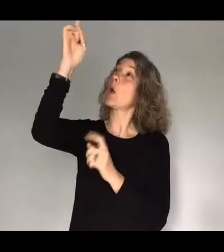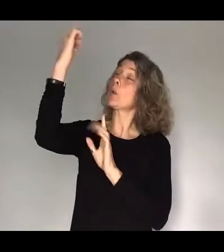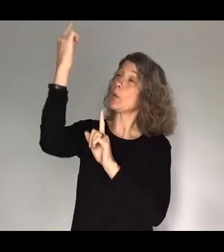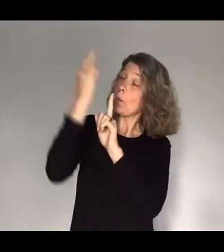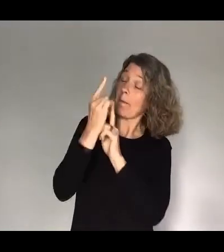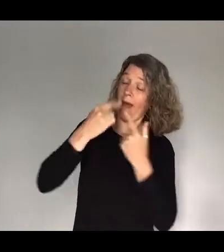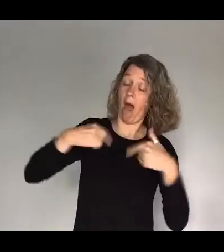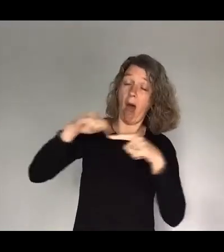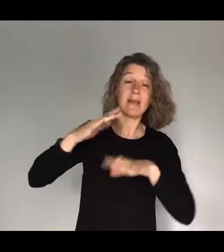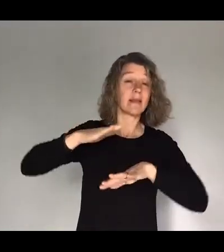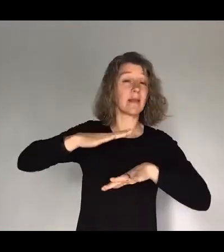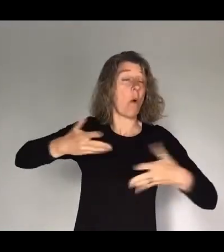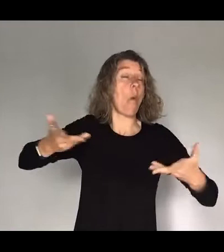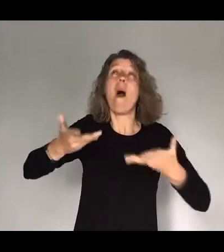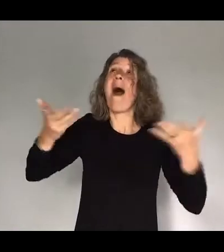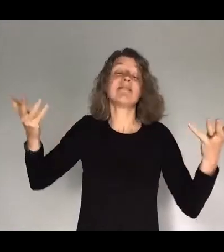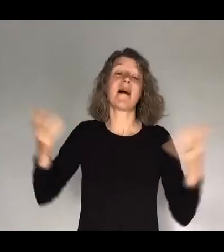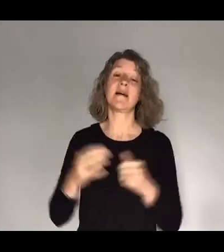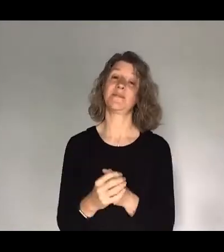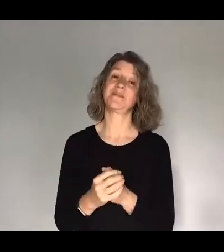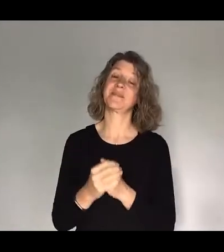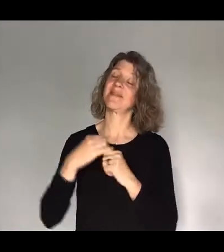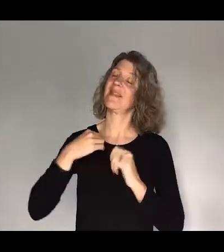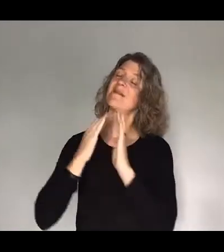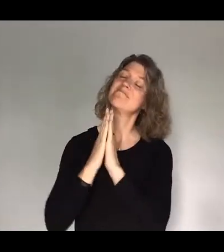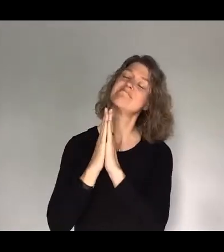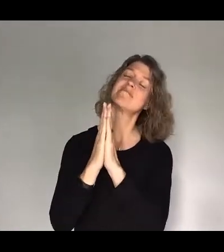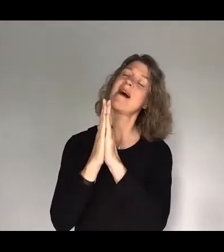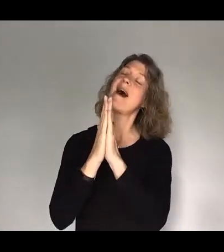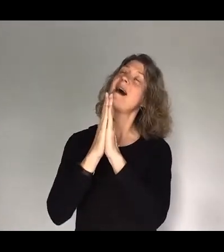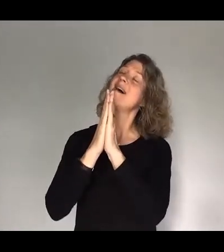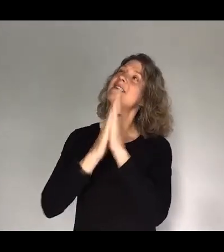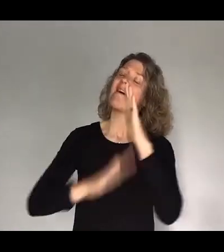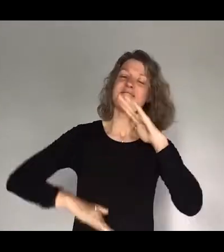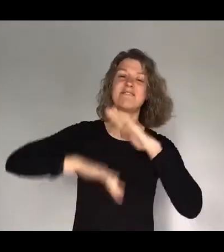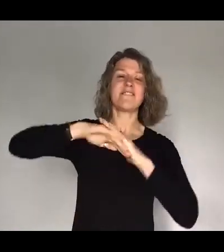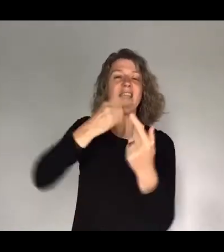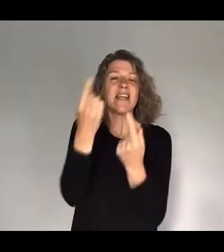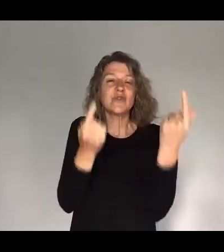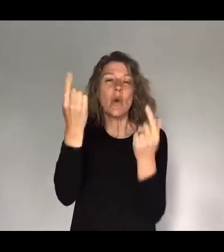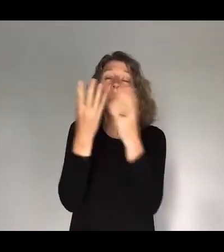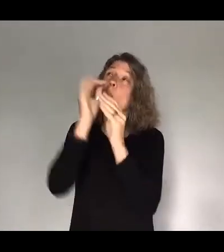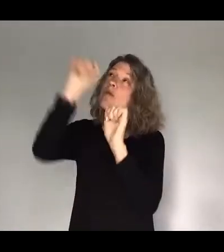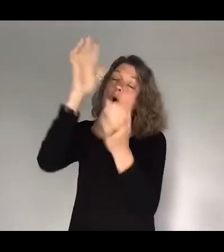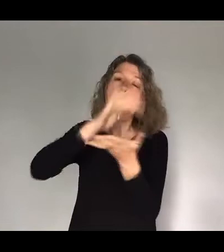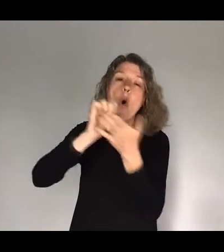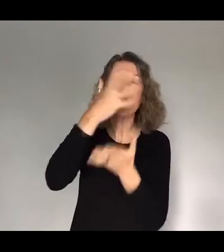we are. Lord, I pray that you fill us all with your Holy Spirit right now. Whether we're